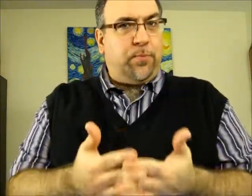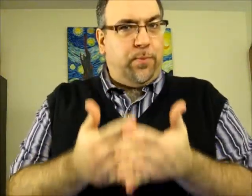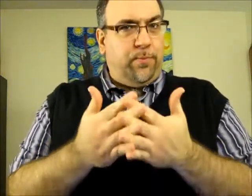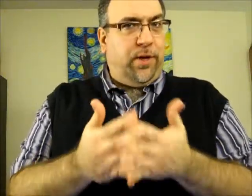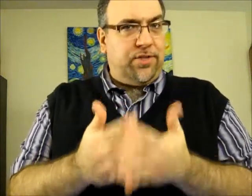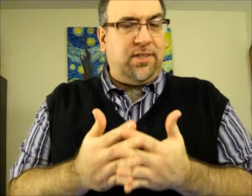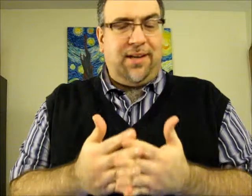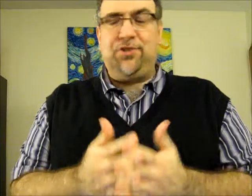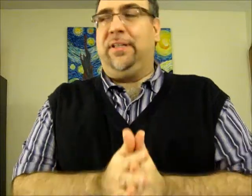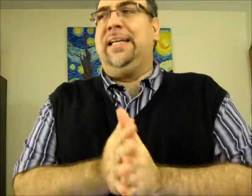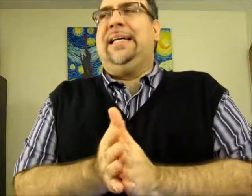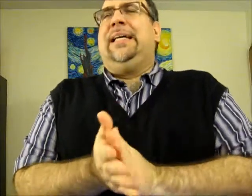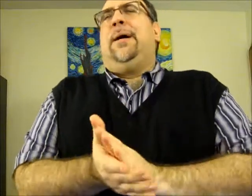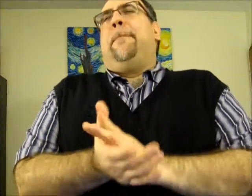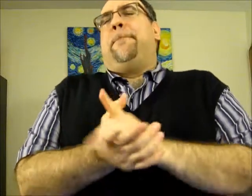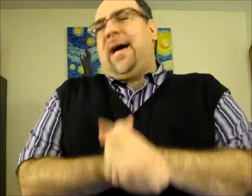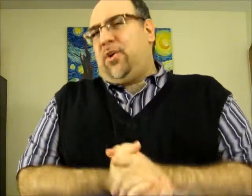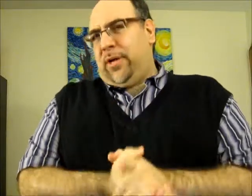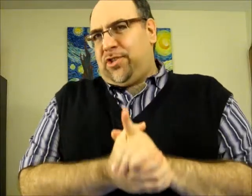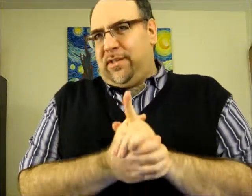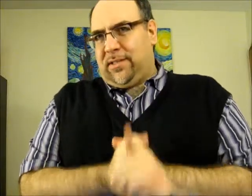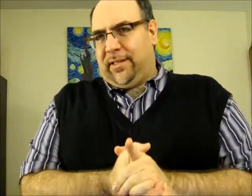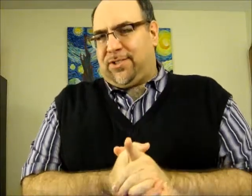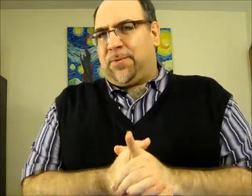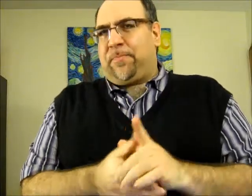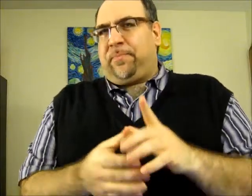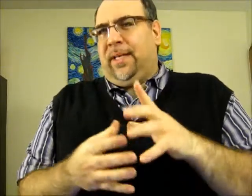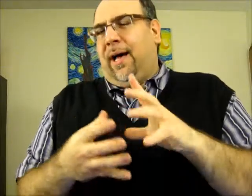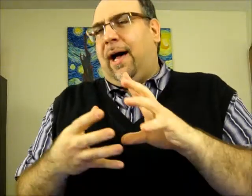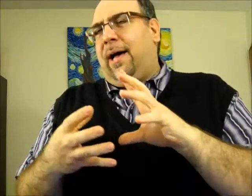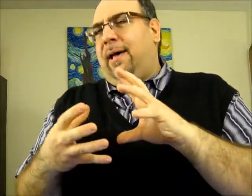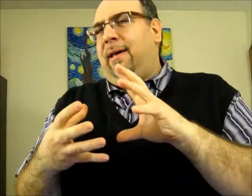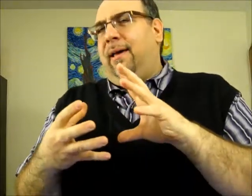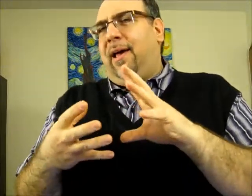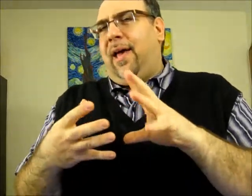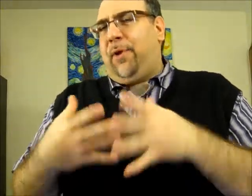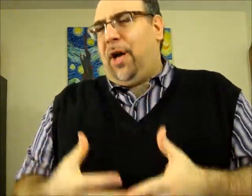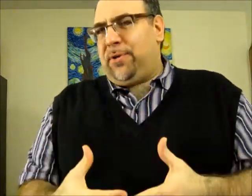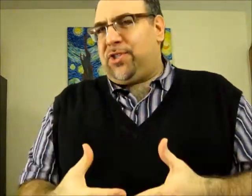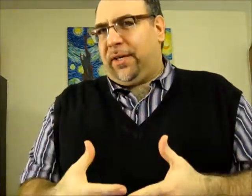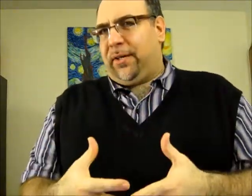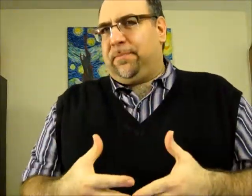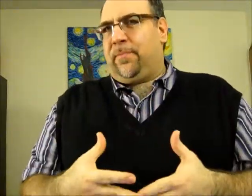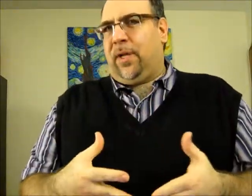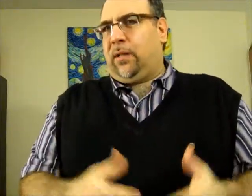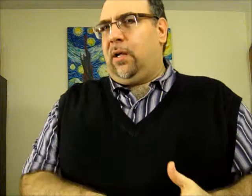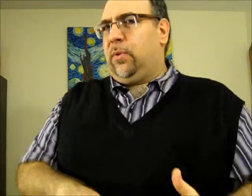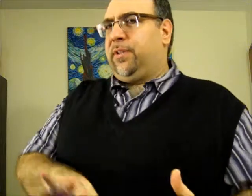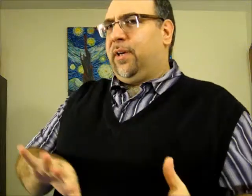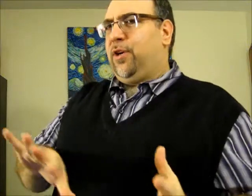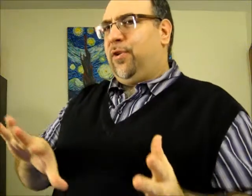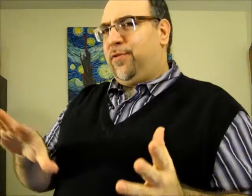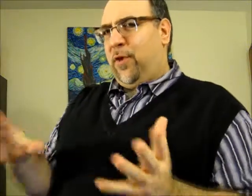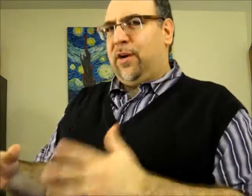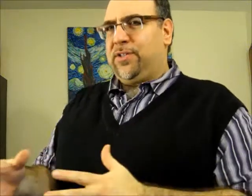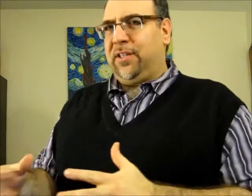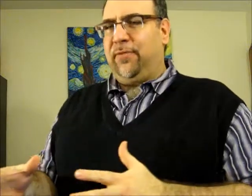pronunciation. My question is this. I am an opera singer, along with a fragrance lover,